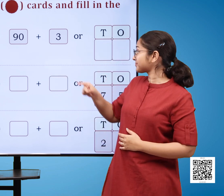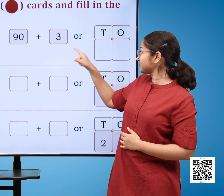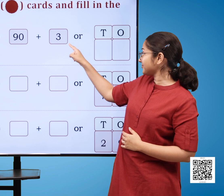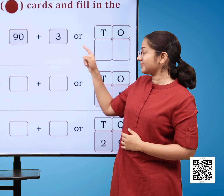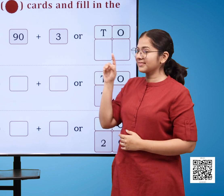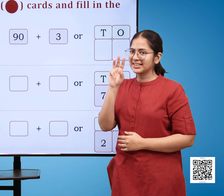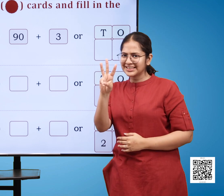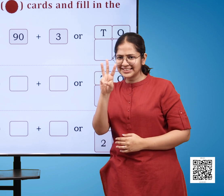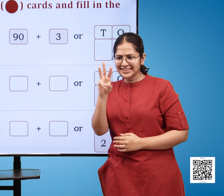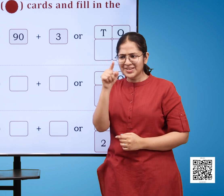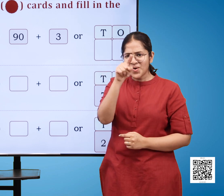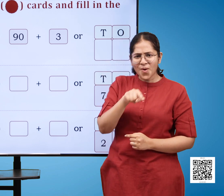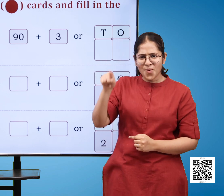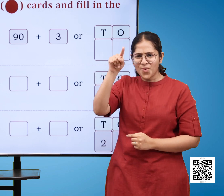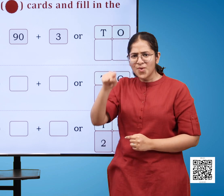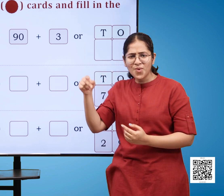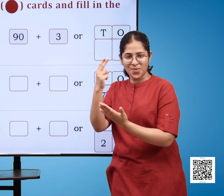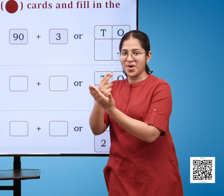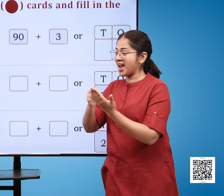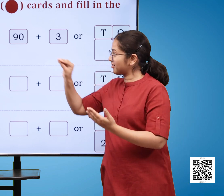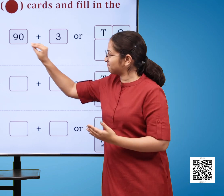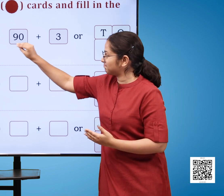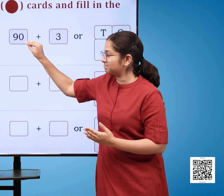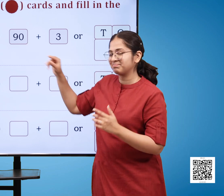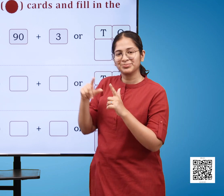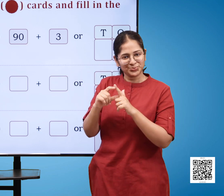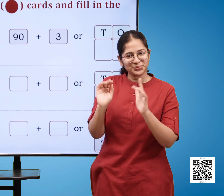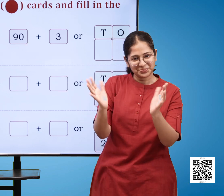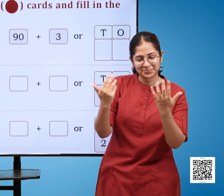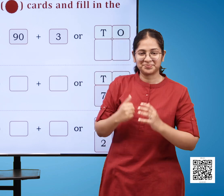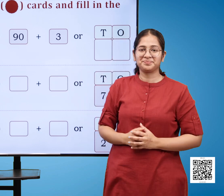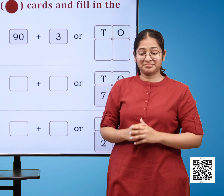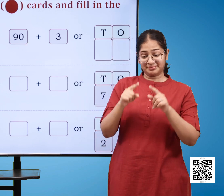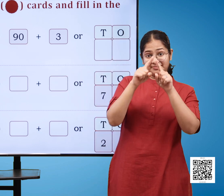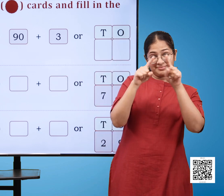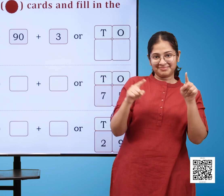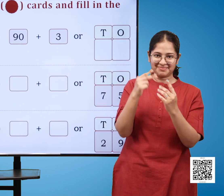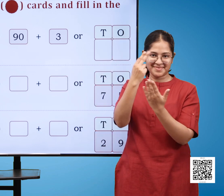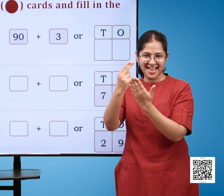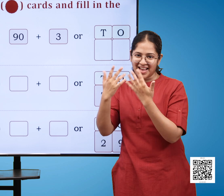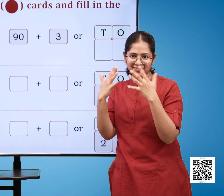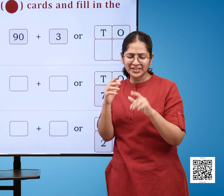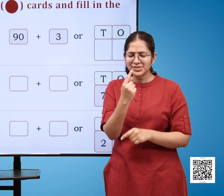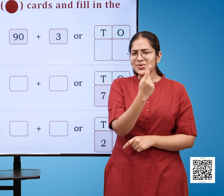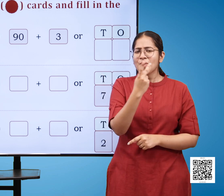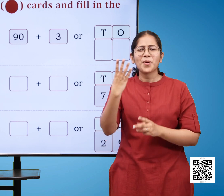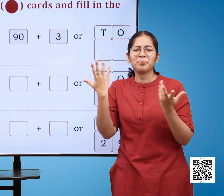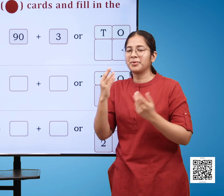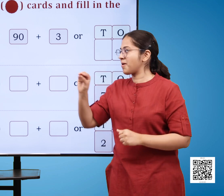plus 3 or t blank o blank blank space for drawing blank tens